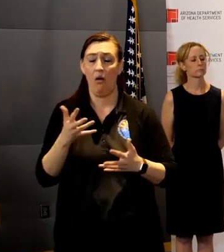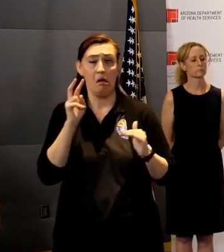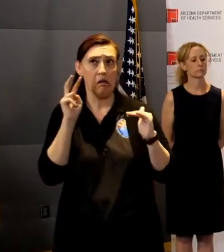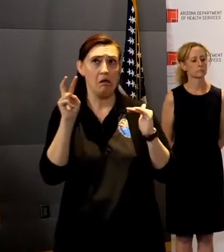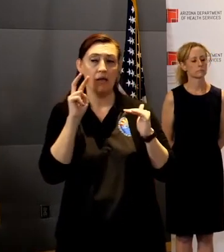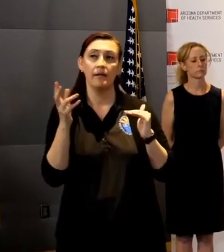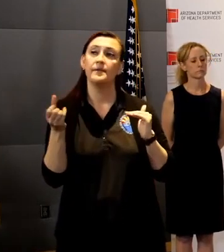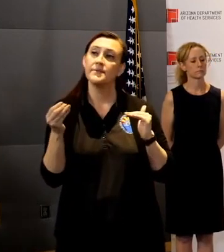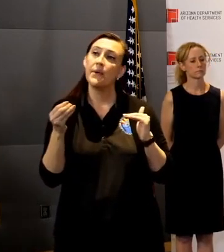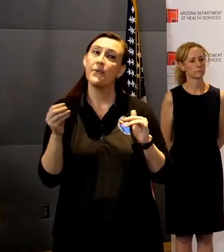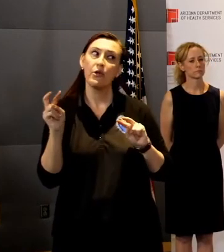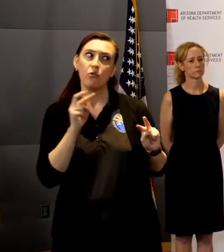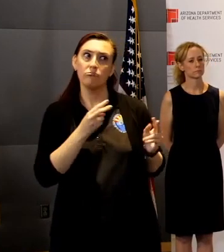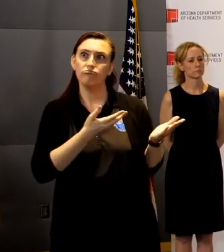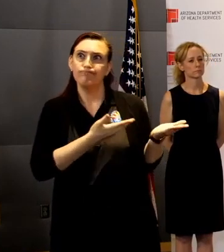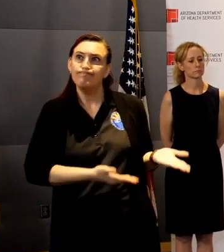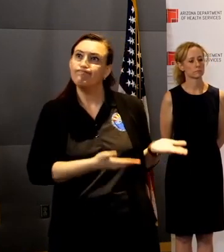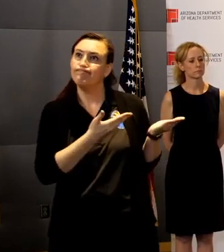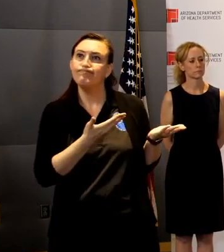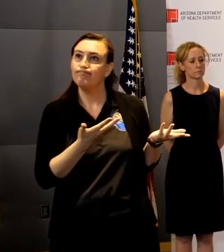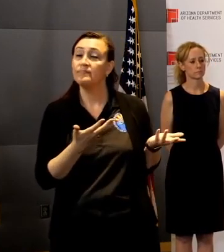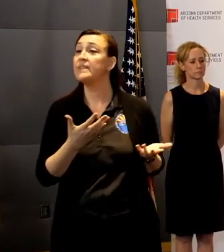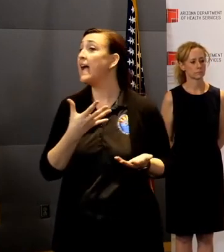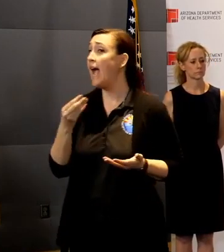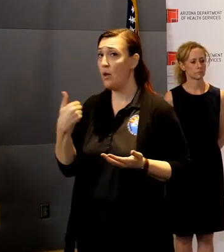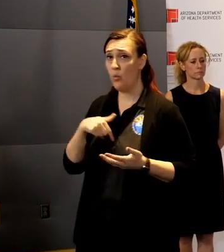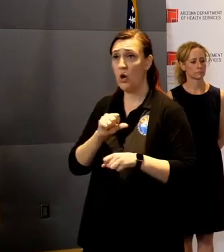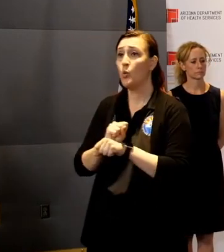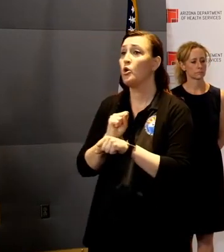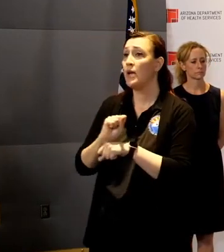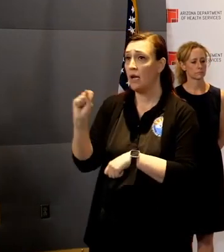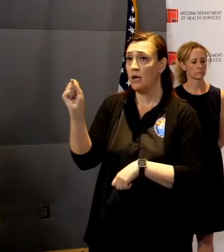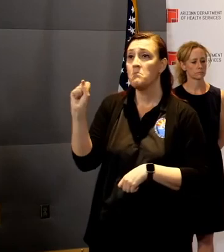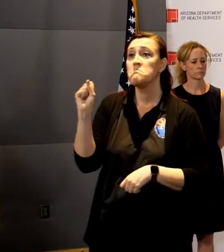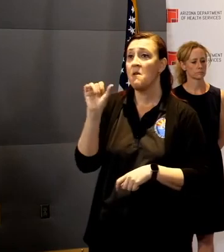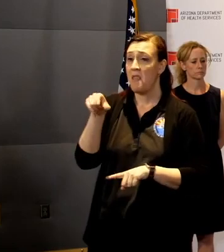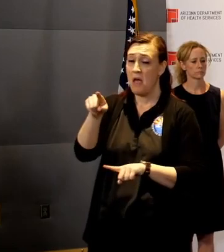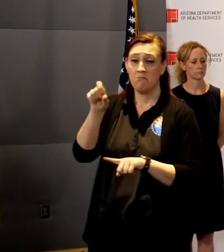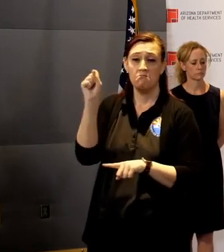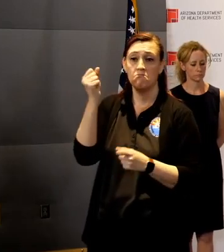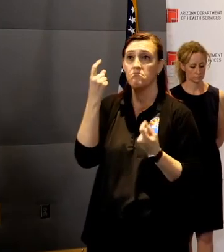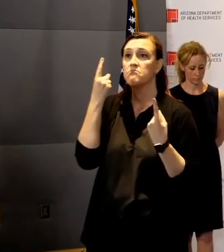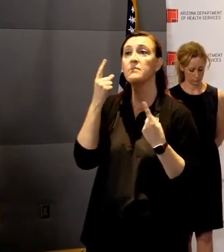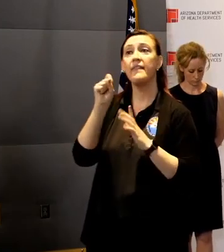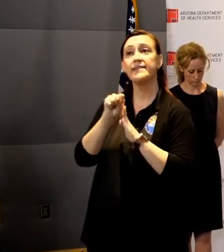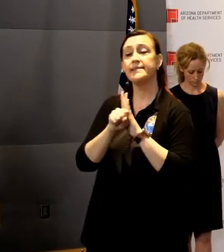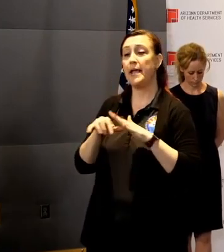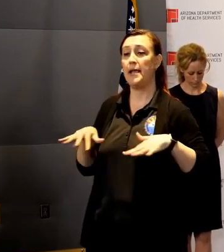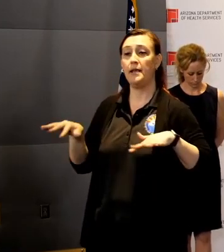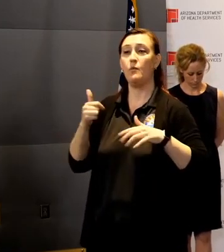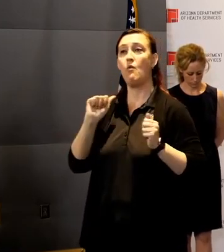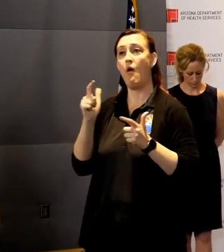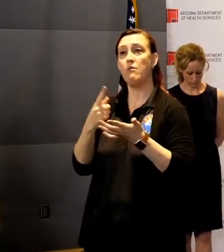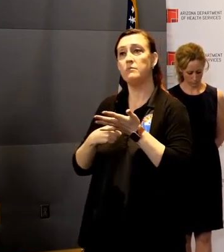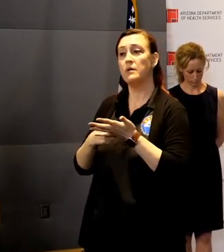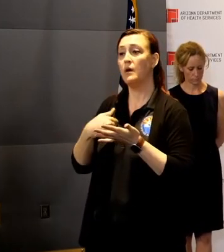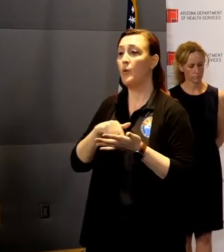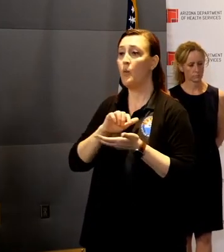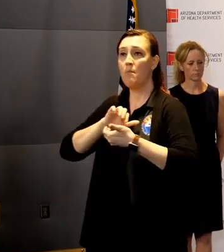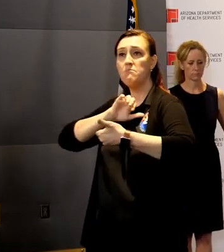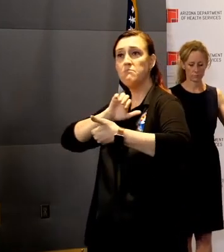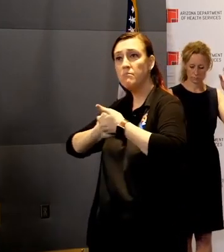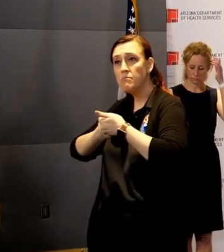And they're looking for you. And we're working at the state level and we'll be working in